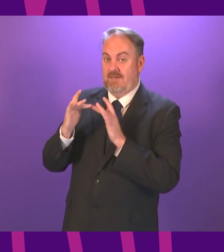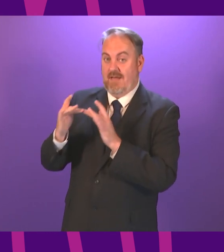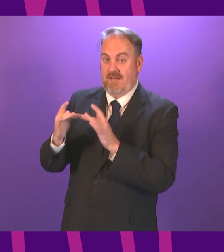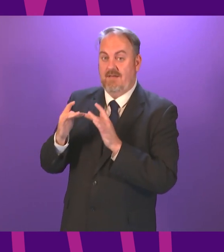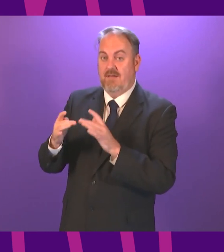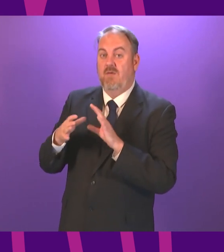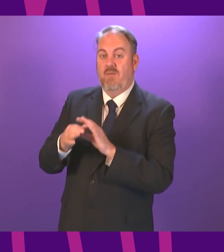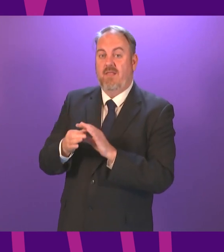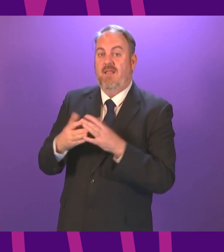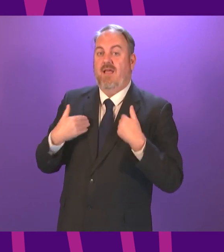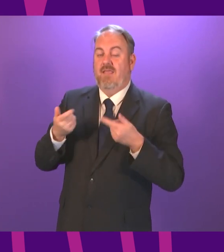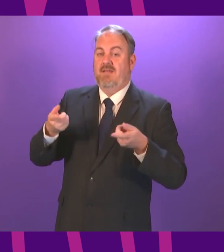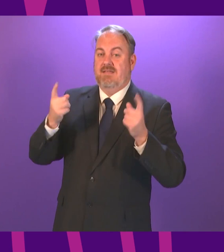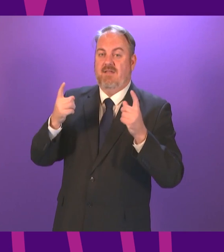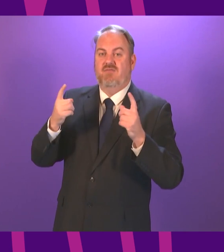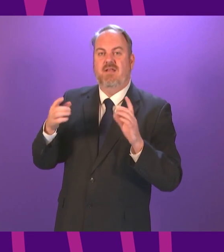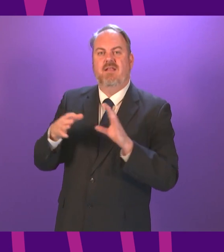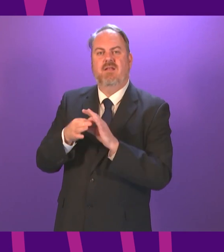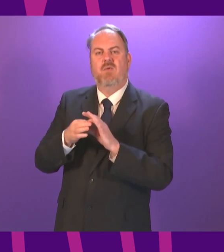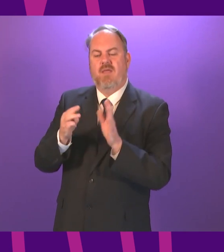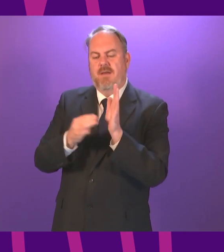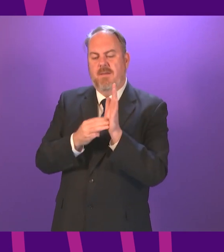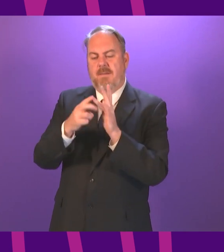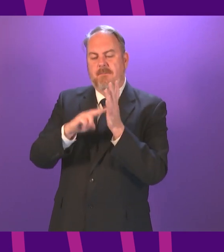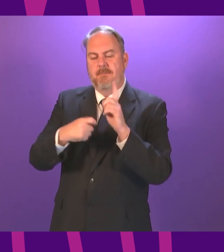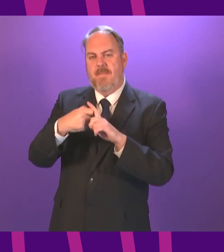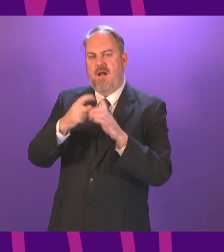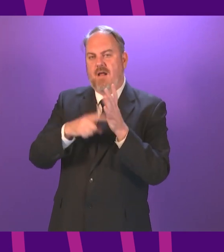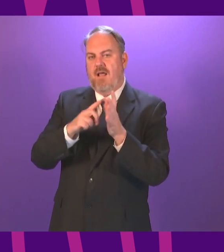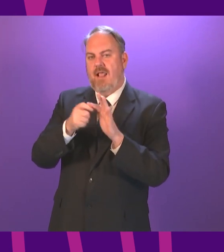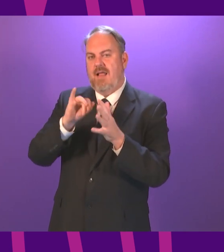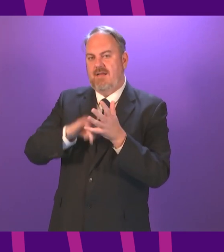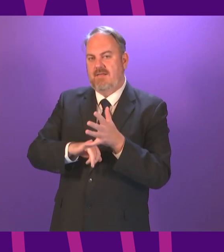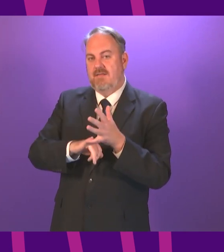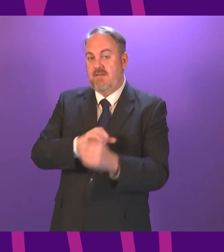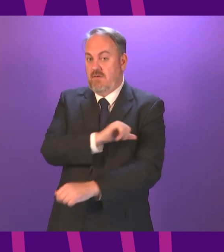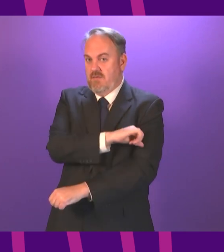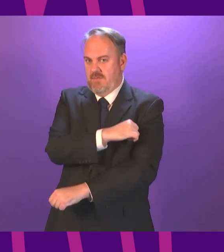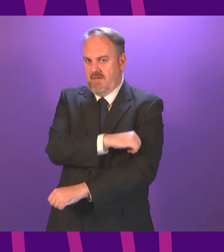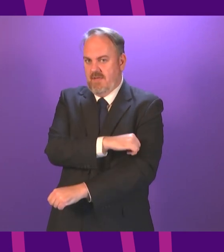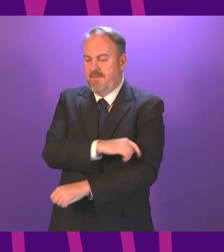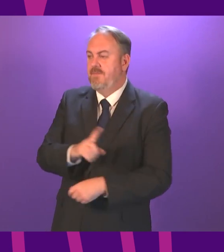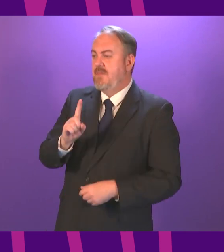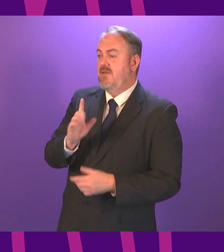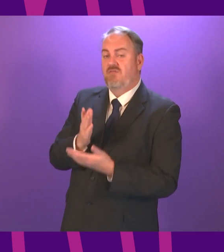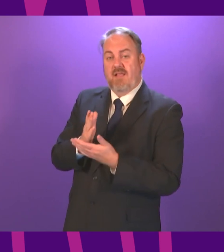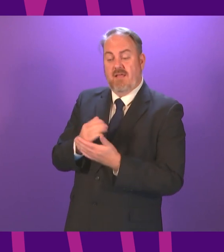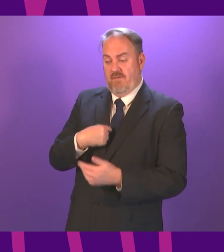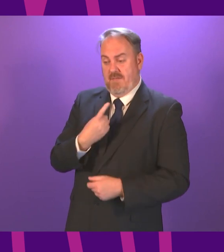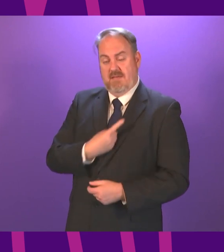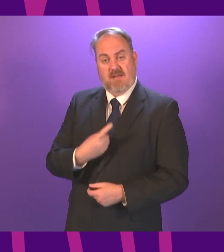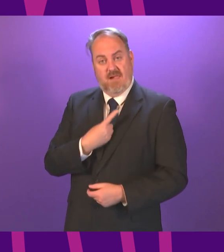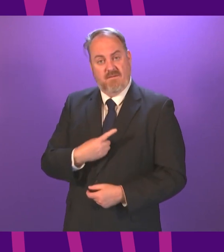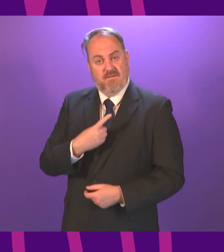Monklands Hospital as I was in the same way with Jean Freeman. And like Mr Youssef I'm also seeking